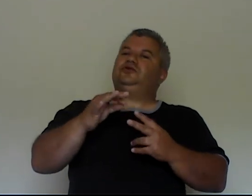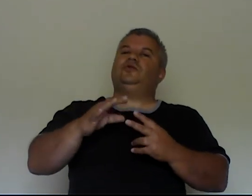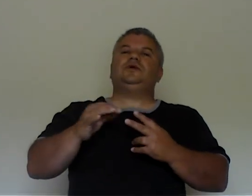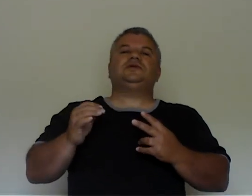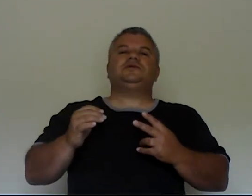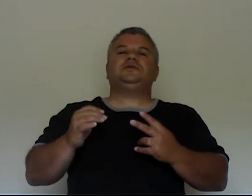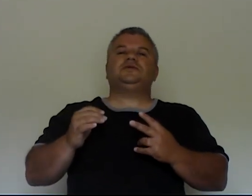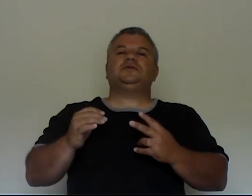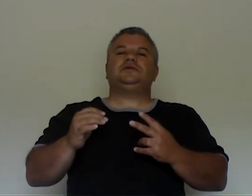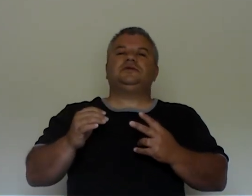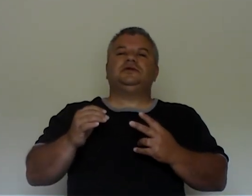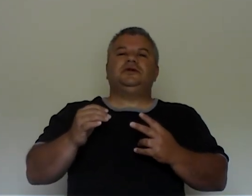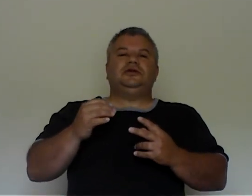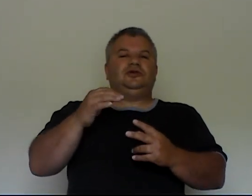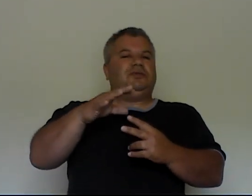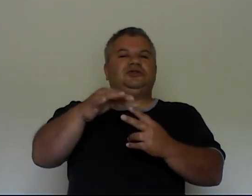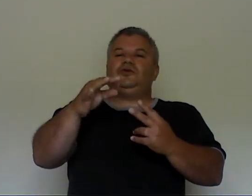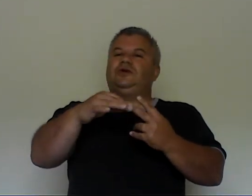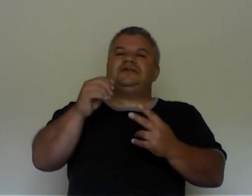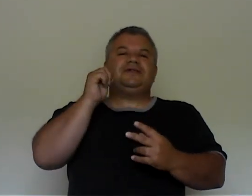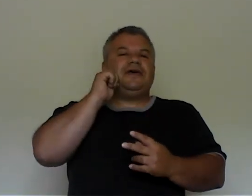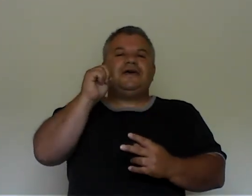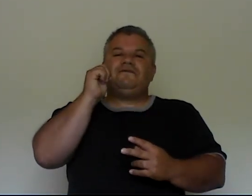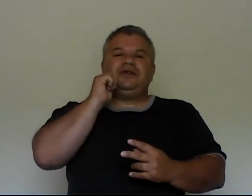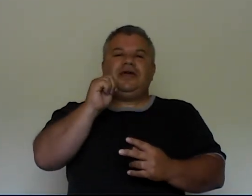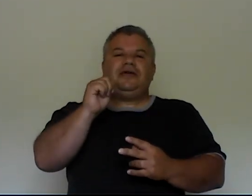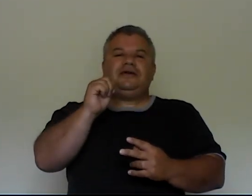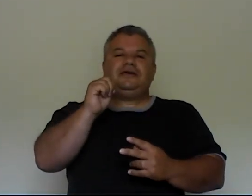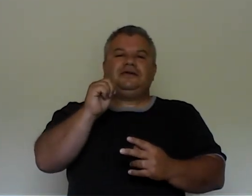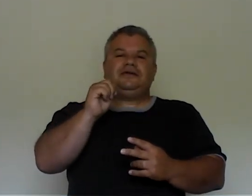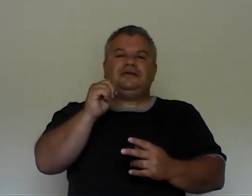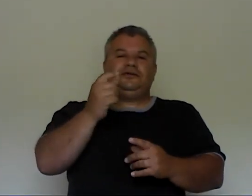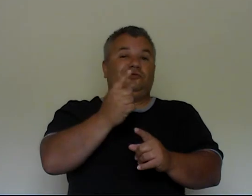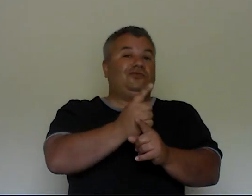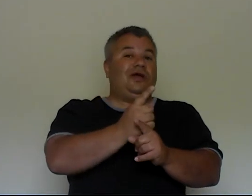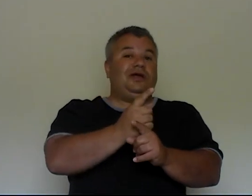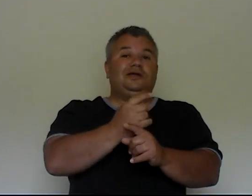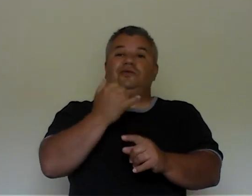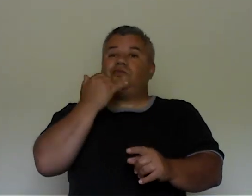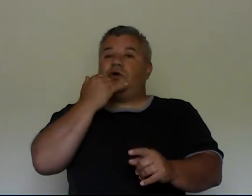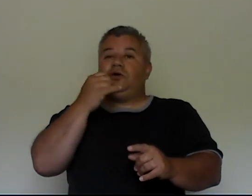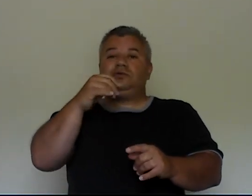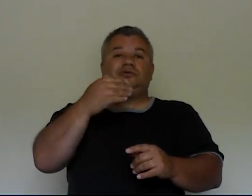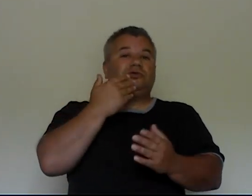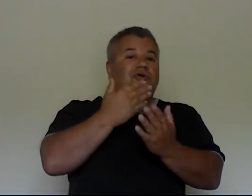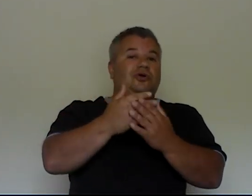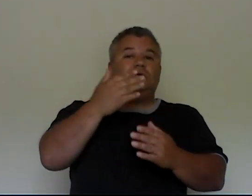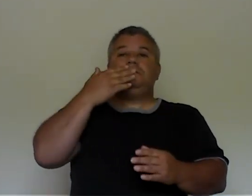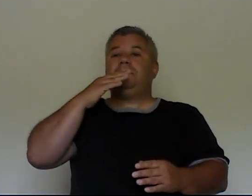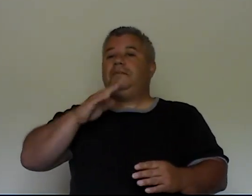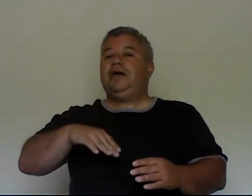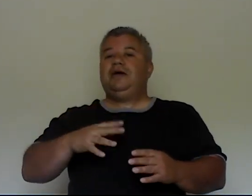choice. Make choices every day. Right, wrong, good, bad.